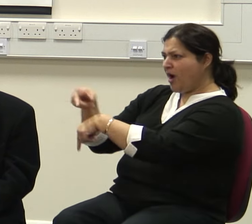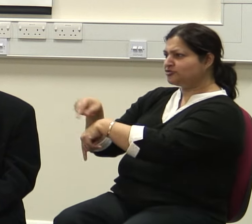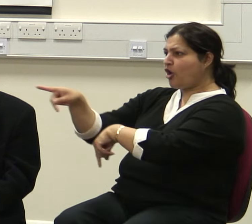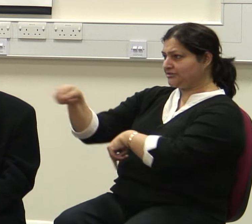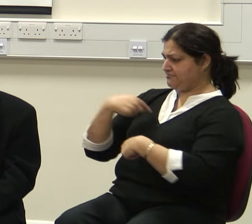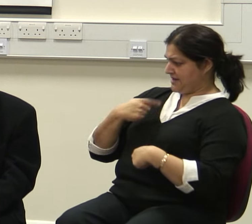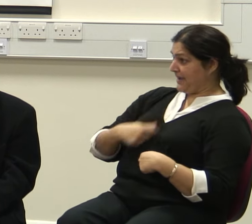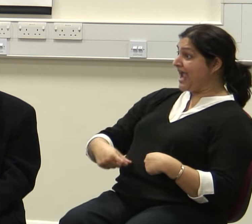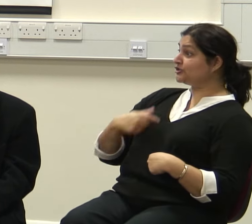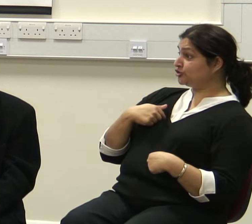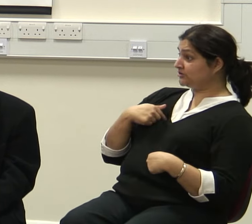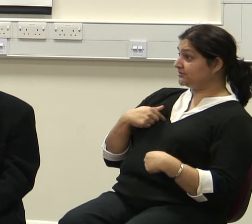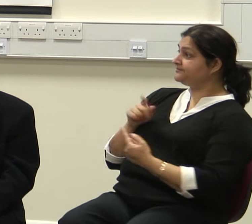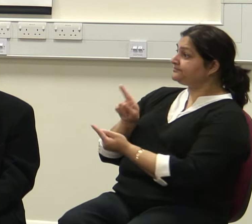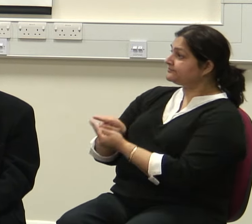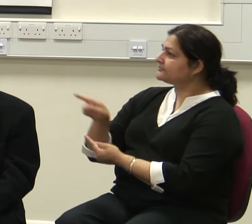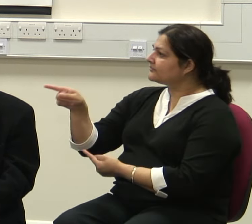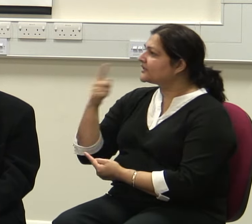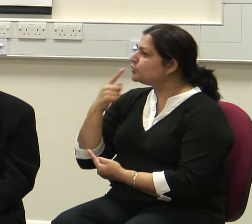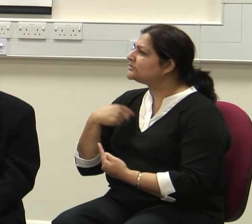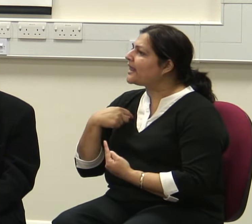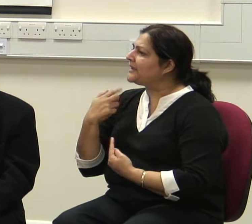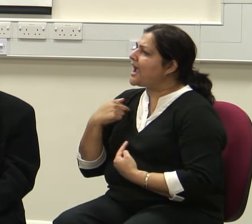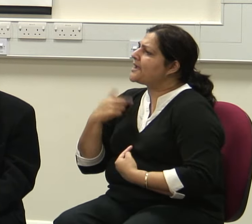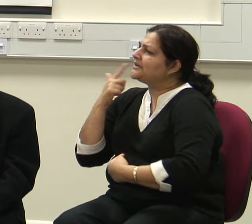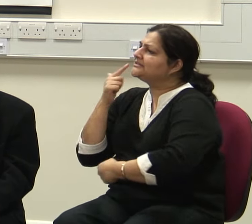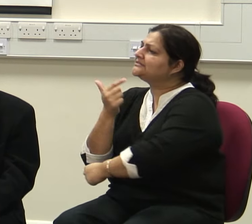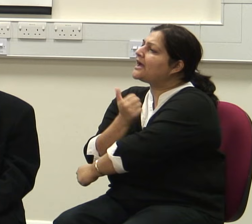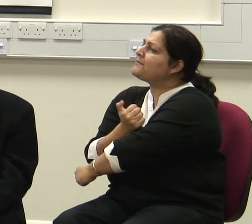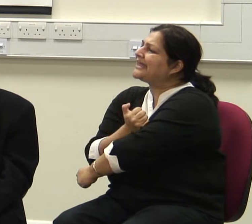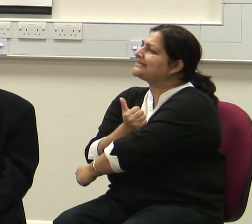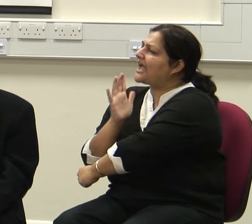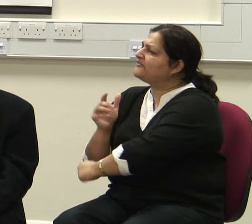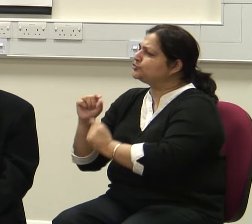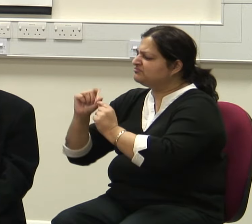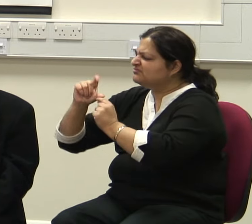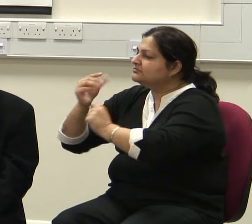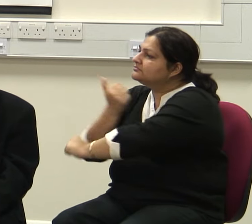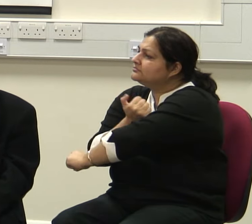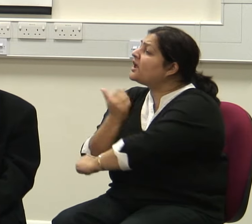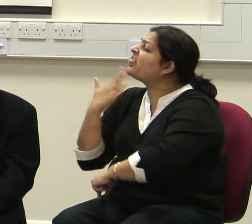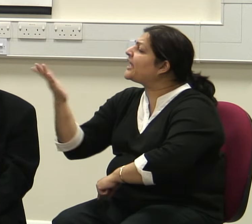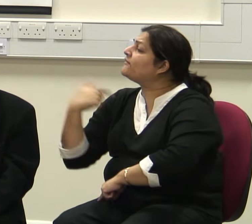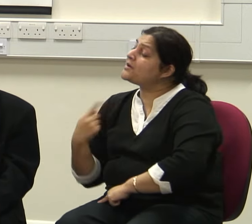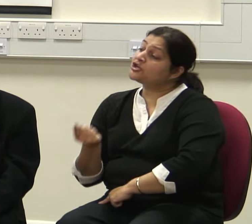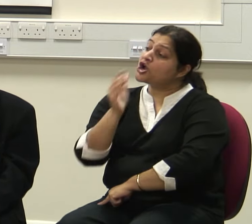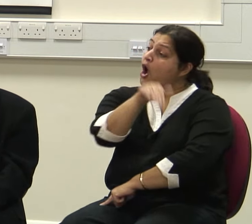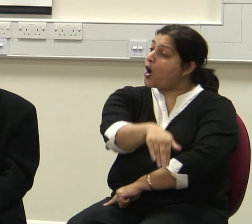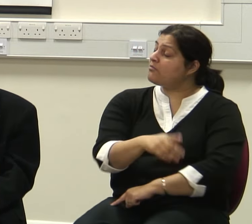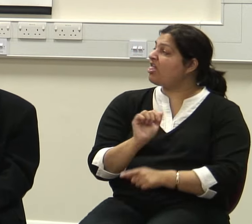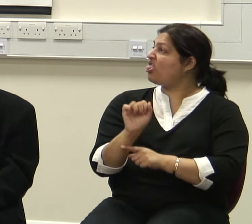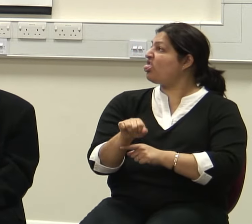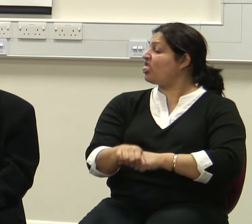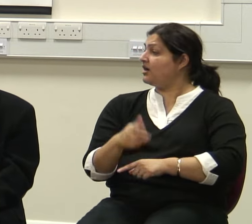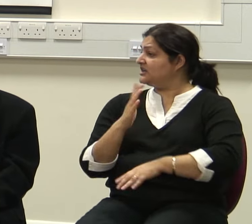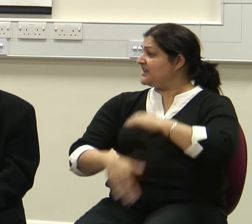to you and you say, yes, you have diabetes and take so much insulin every day. and I go home and I say thank you doctor and I go home and don't take insulin and